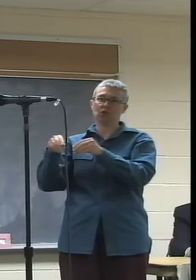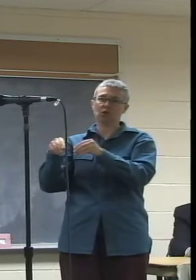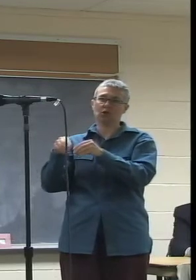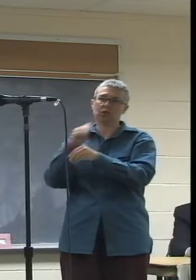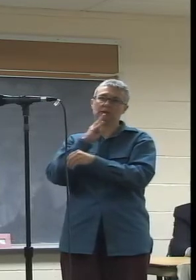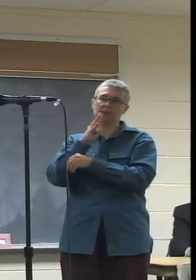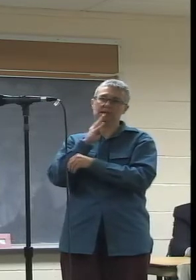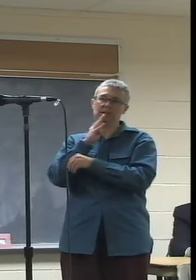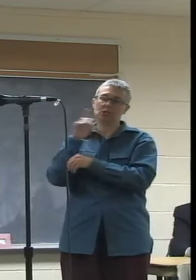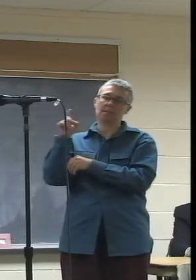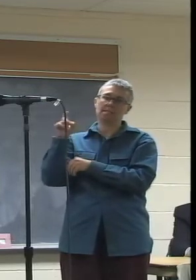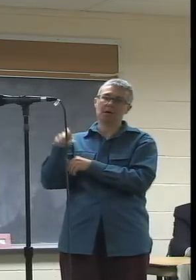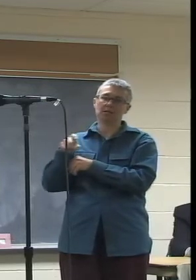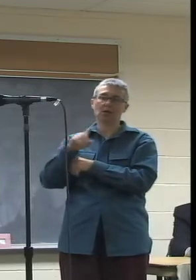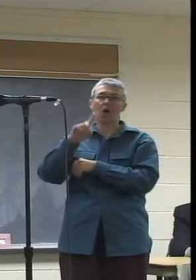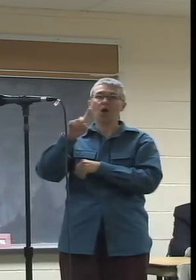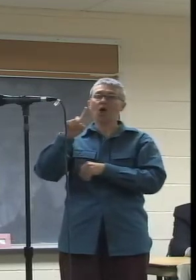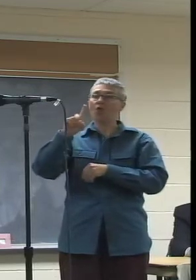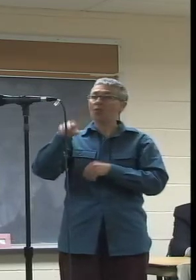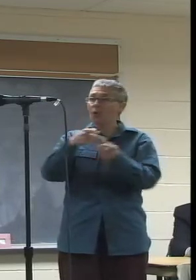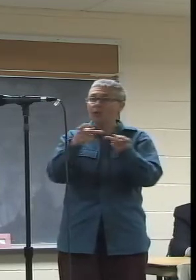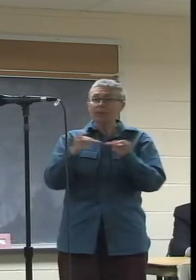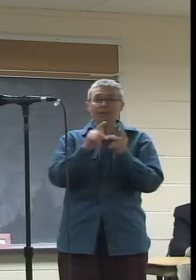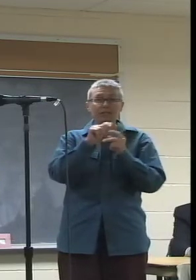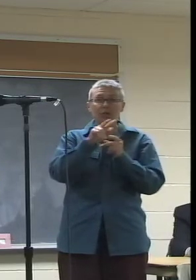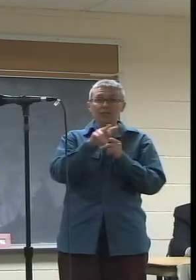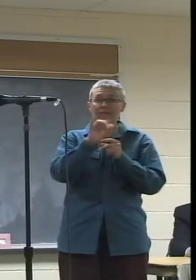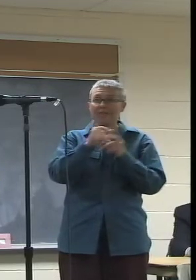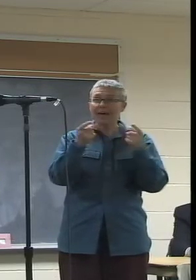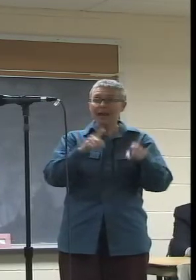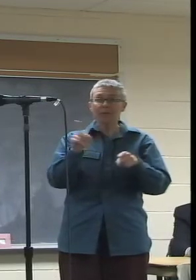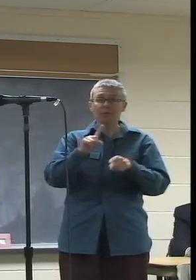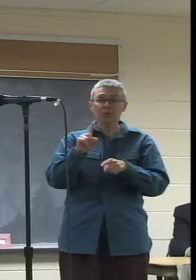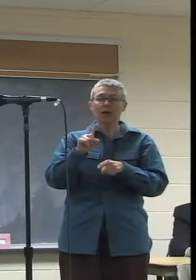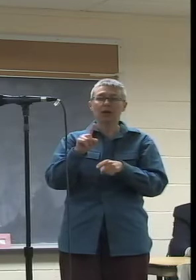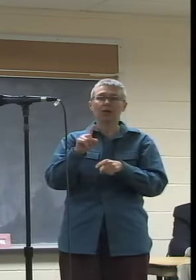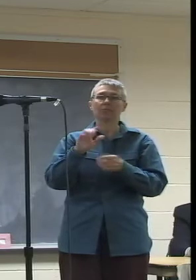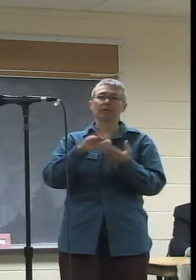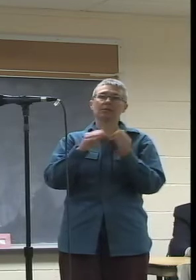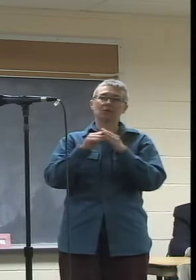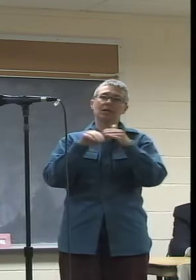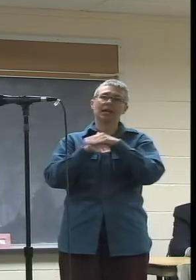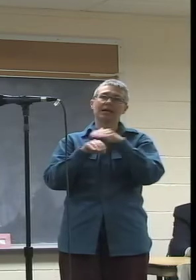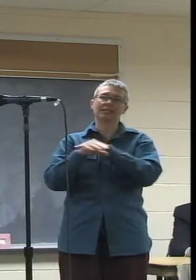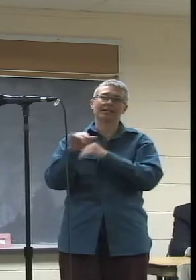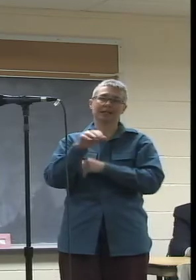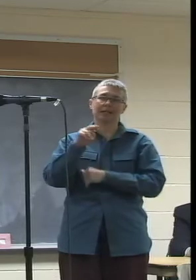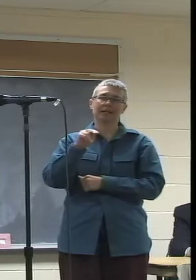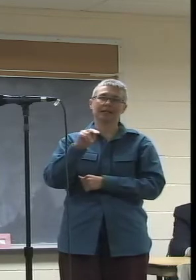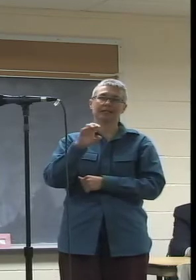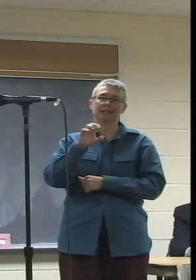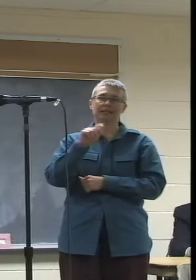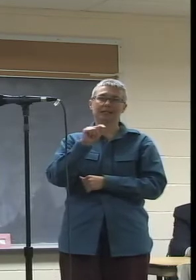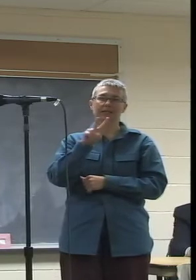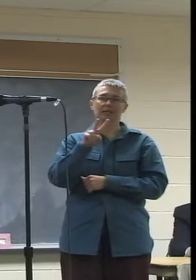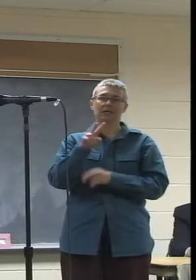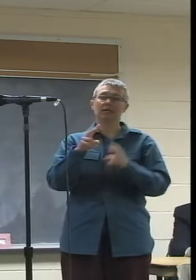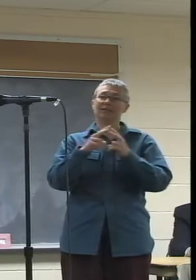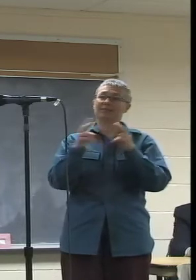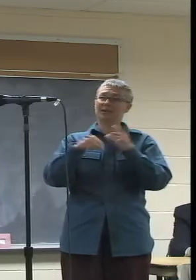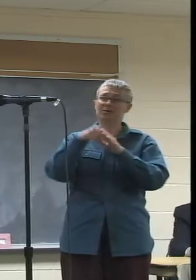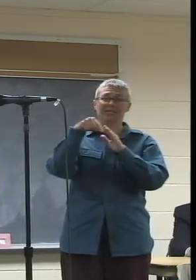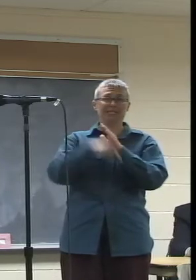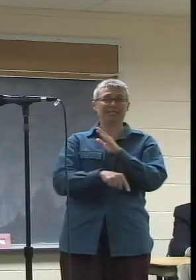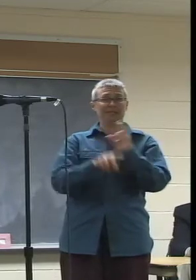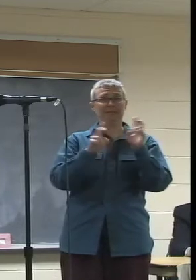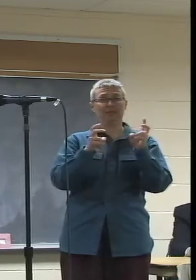On television, about the only place that happens is on community access stations such as NCTV. So I think we're dealing with very deep issues here